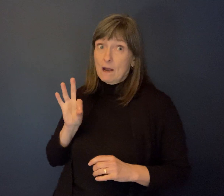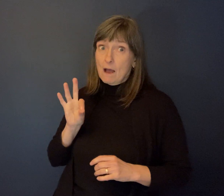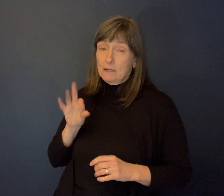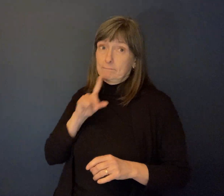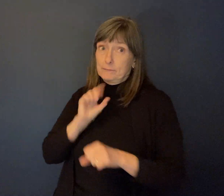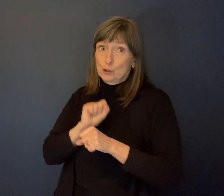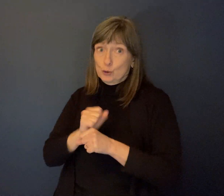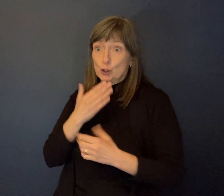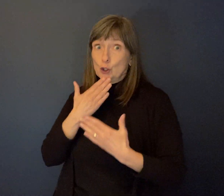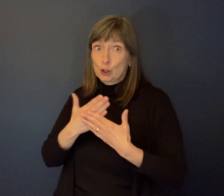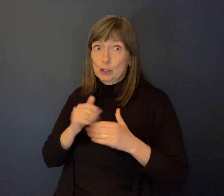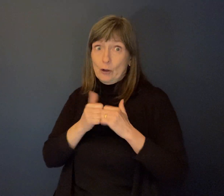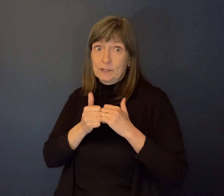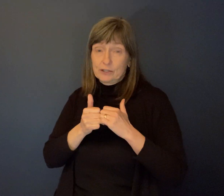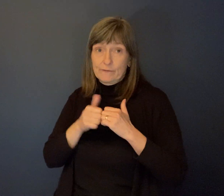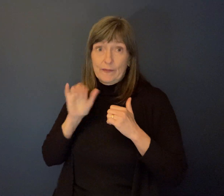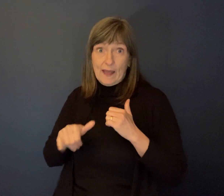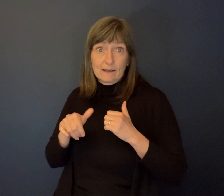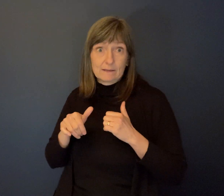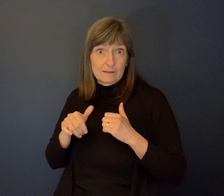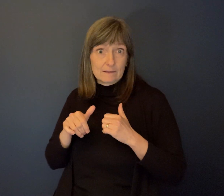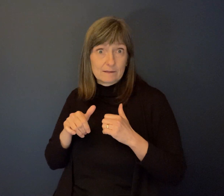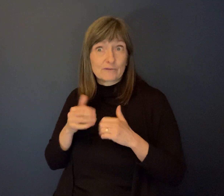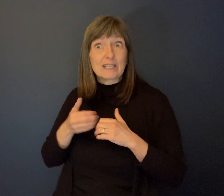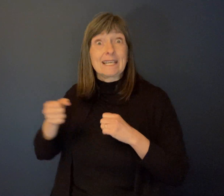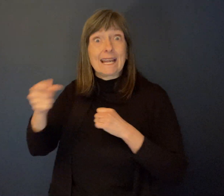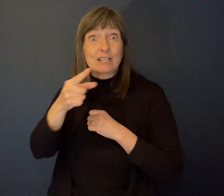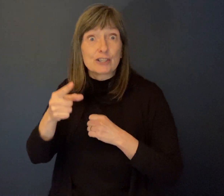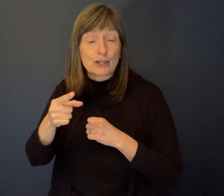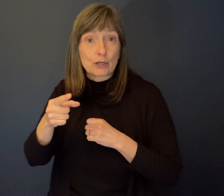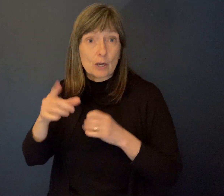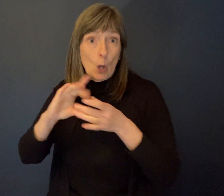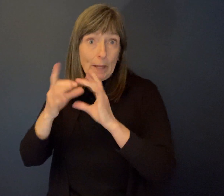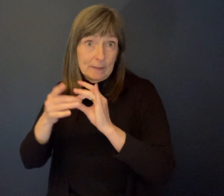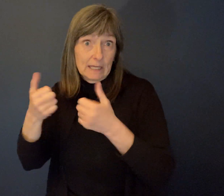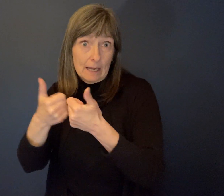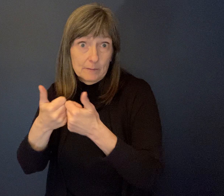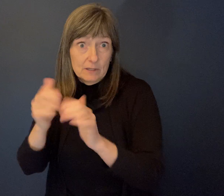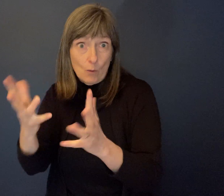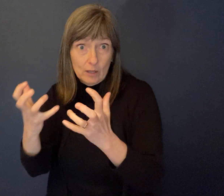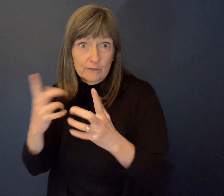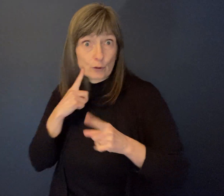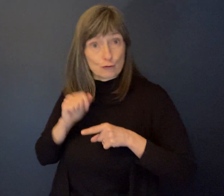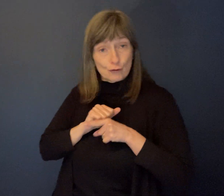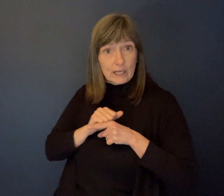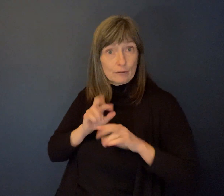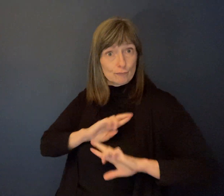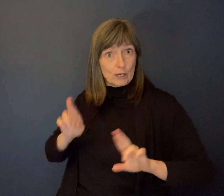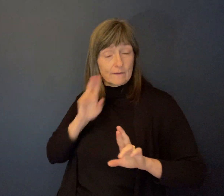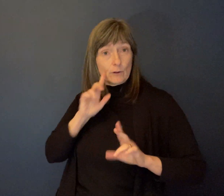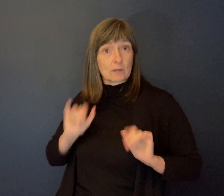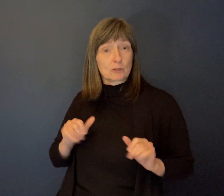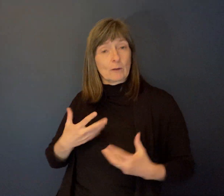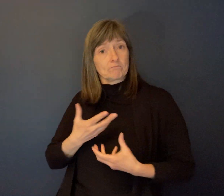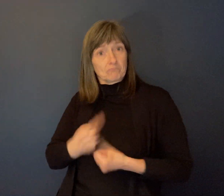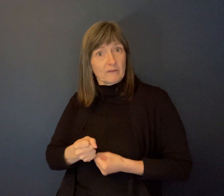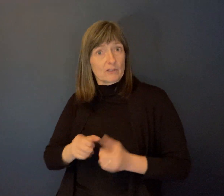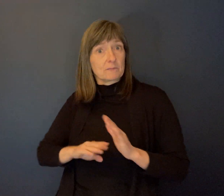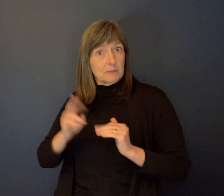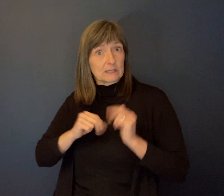did well at that competition, because I wanted to go into the next year, you know, well-trained and, and feeling very confident about that. And I had a very